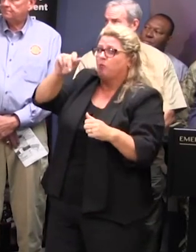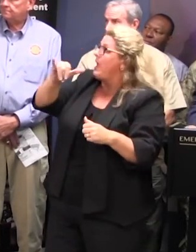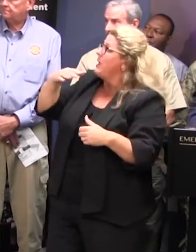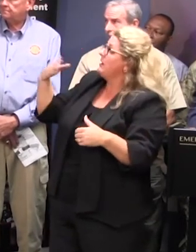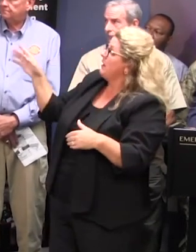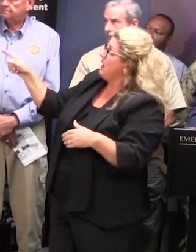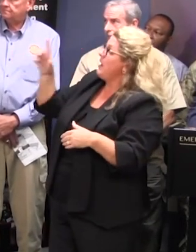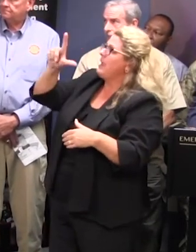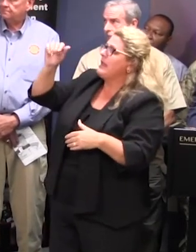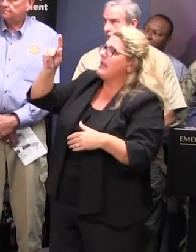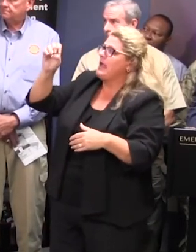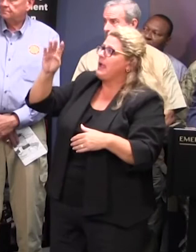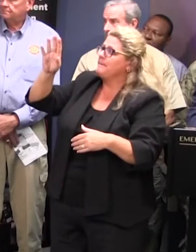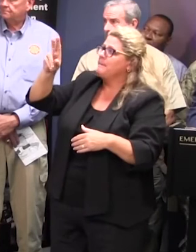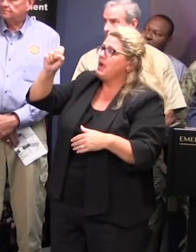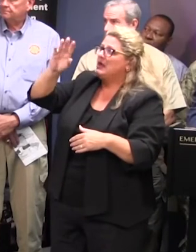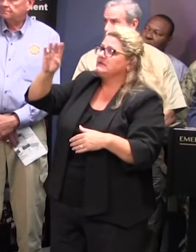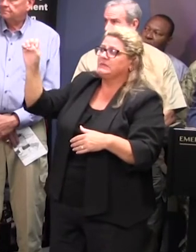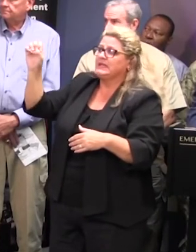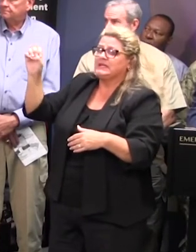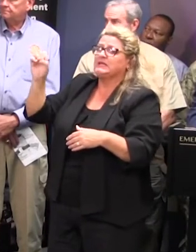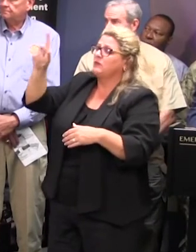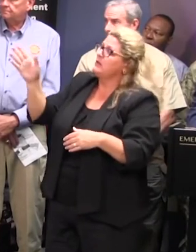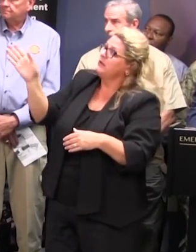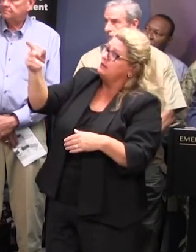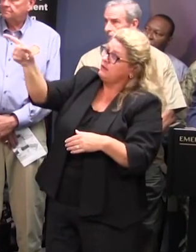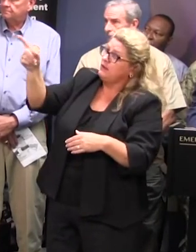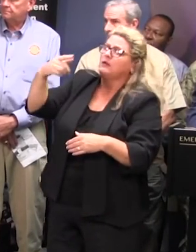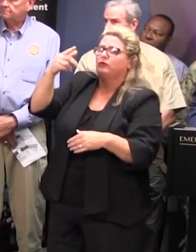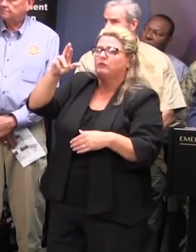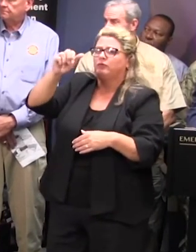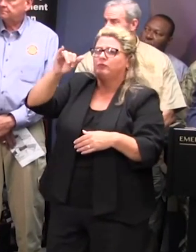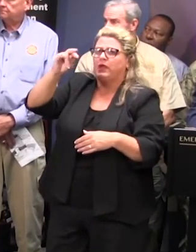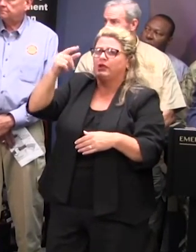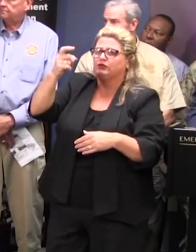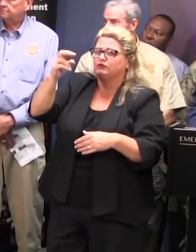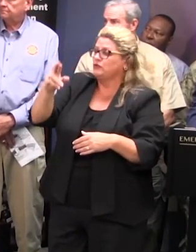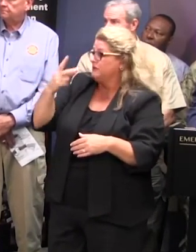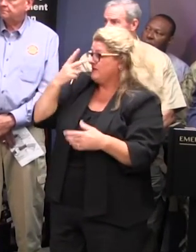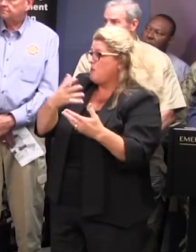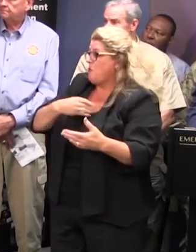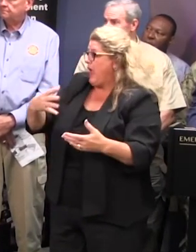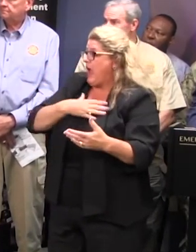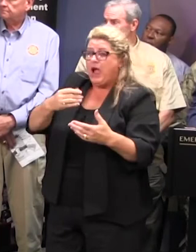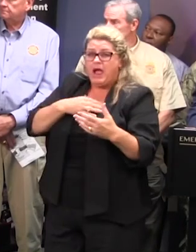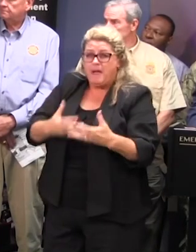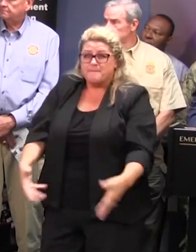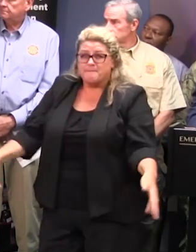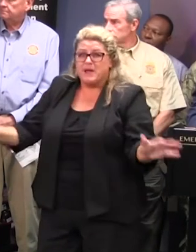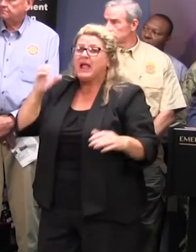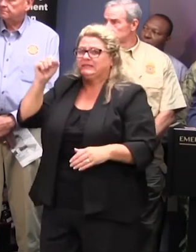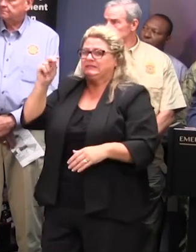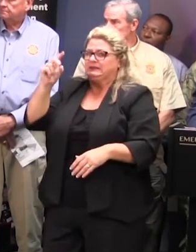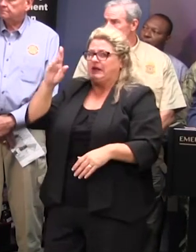on the right and that's the old granger facility a part of it on the left well the sandbags you see are white and they're